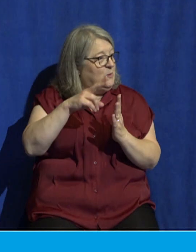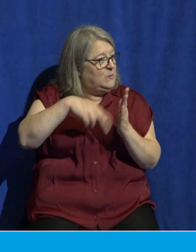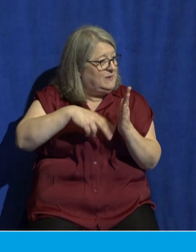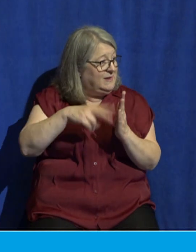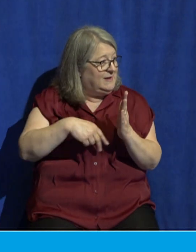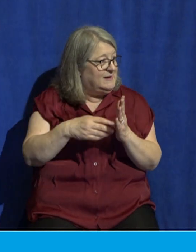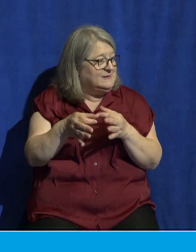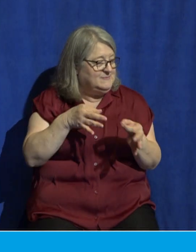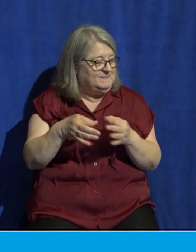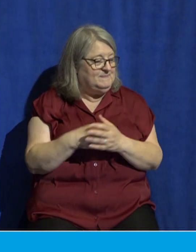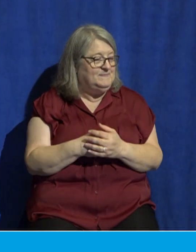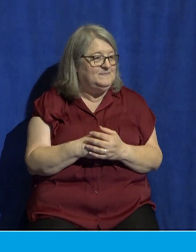Verse 14, Jesus says,